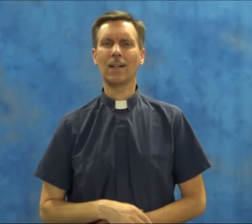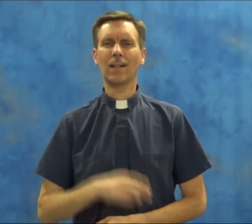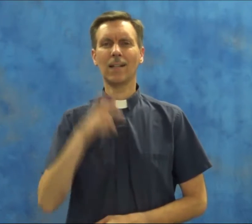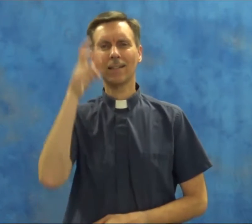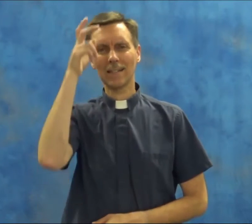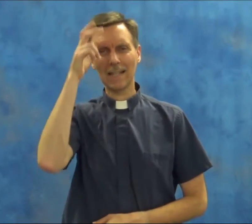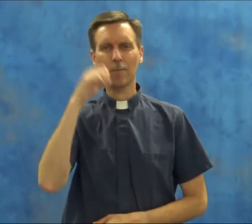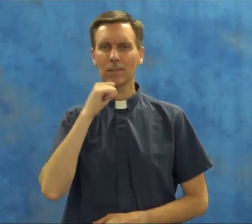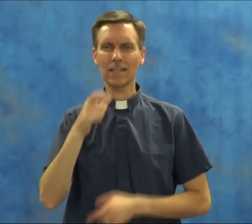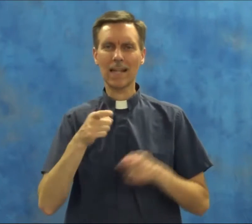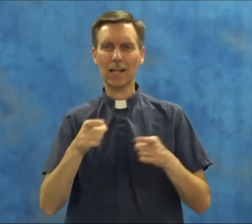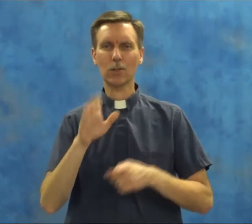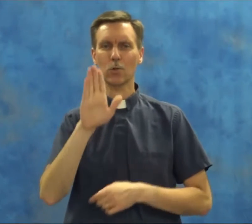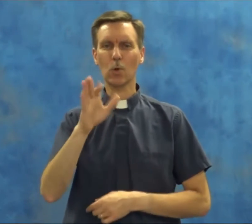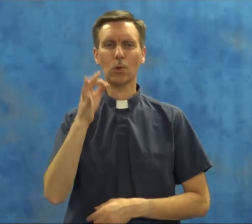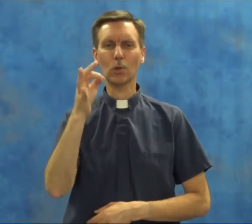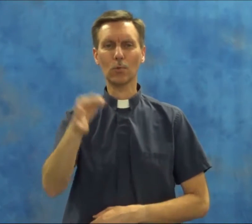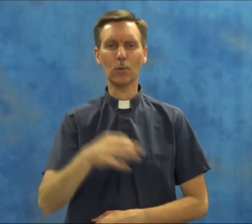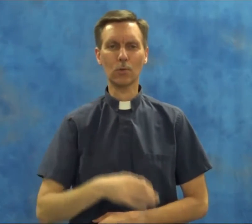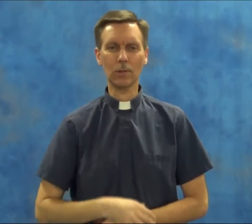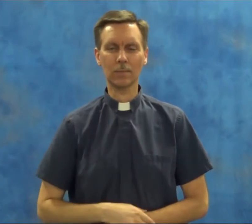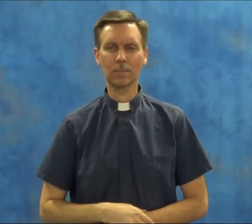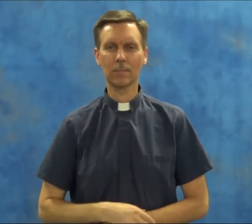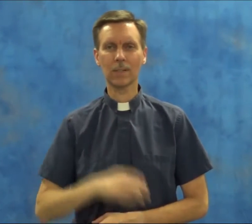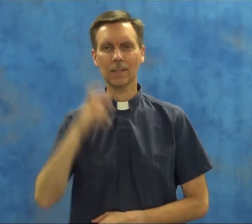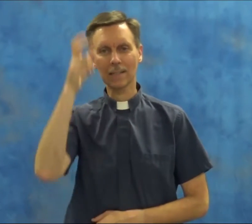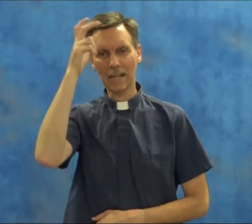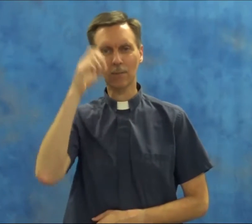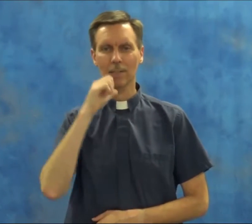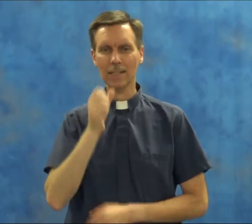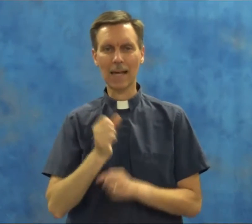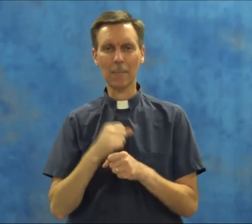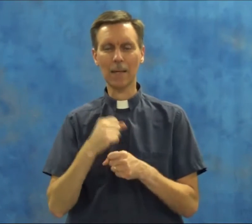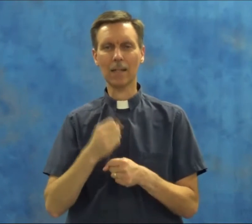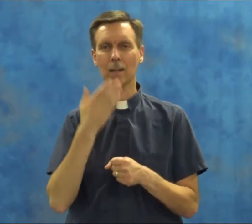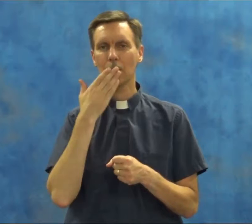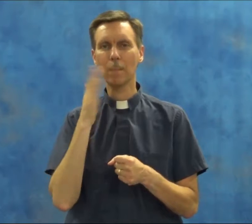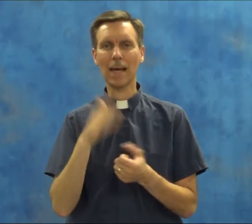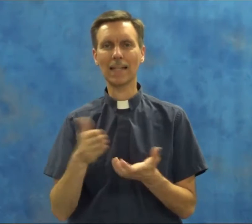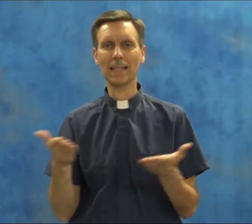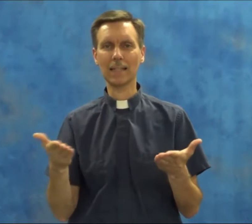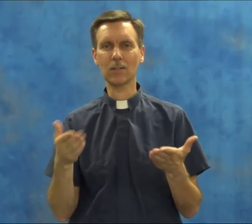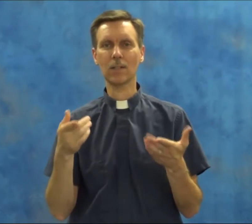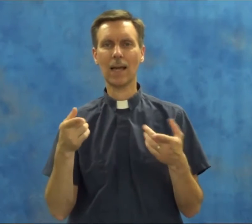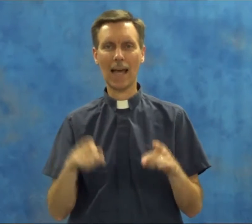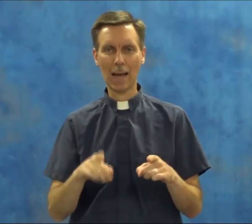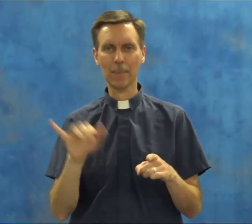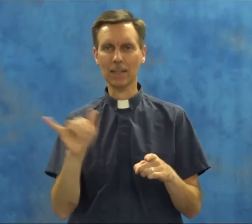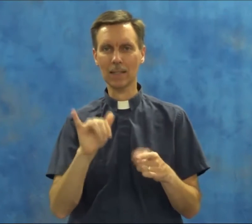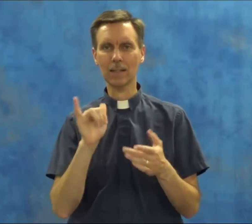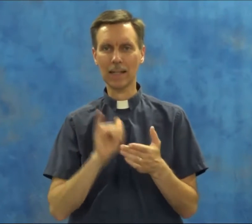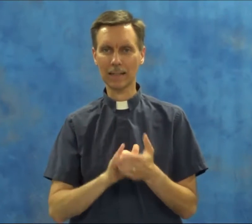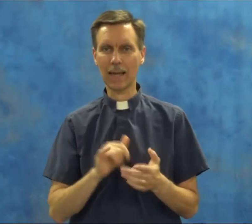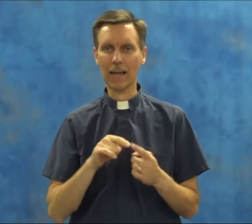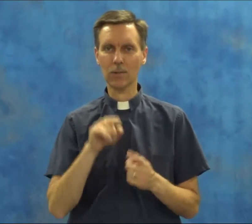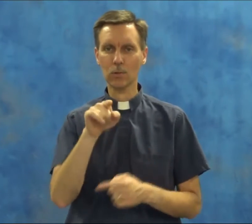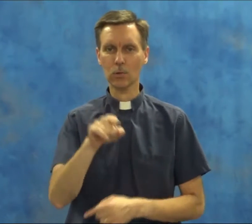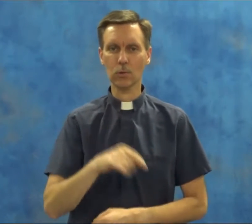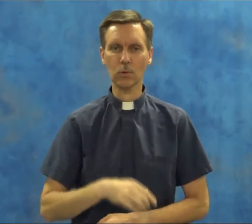The devil does not control your future. The devil does not make bad things happen like that to you.